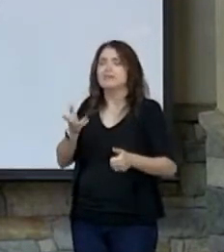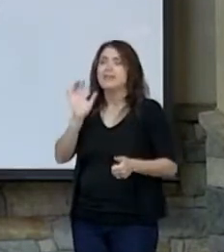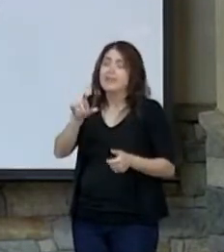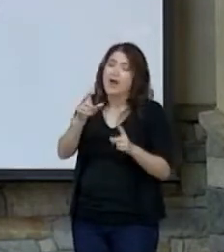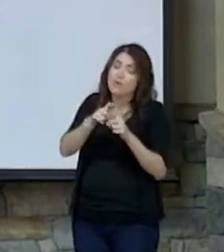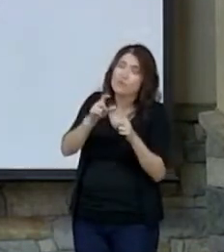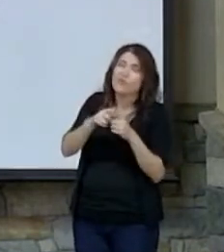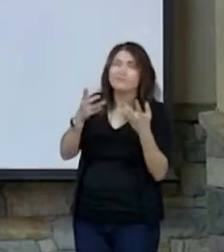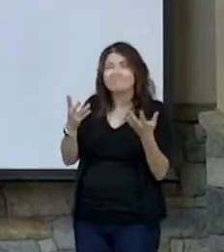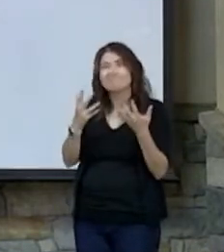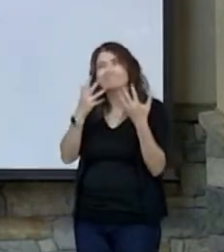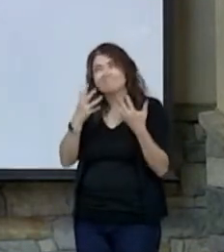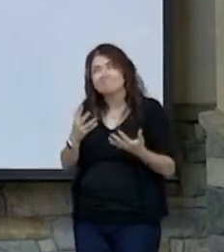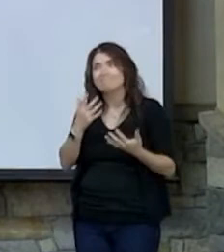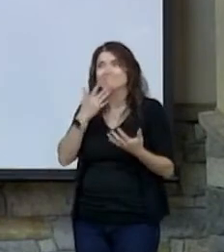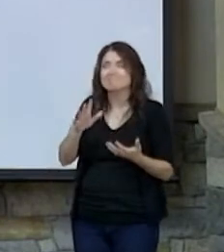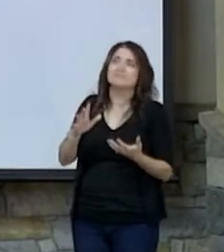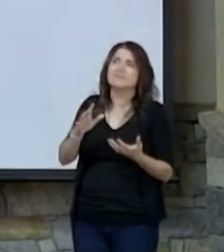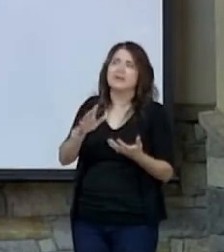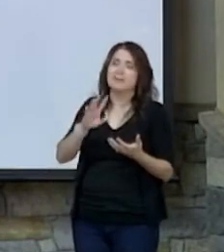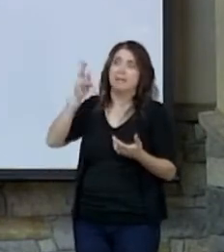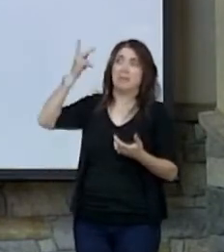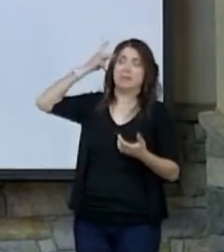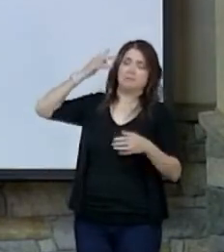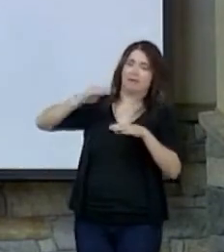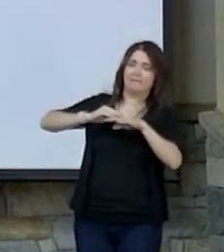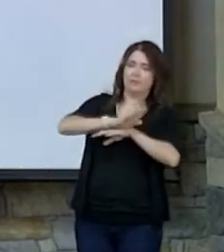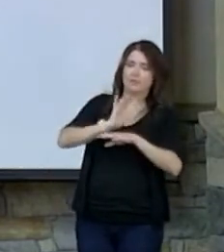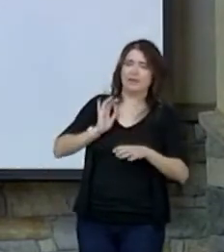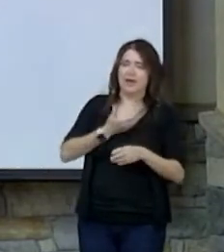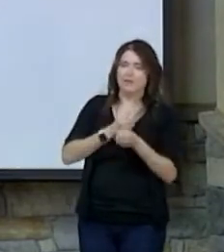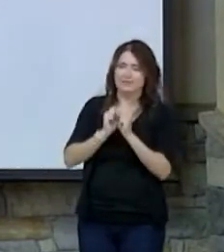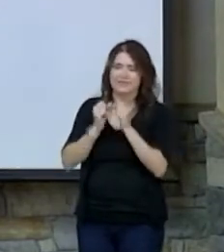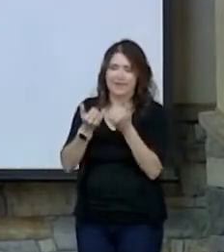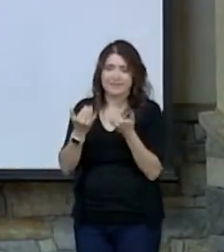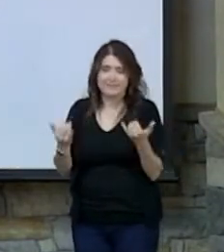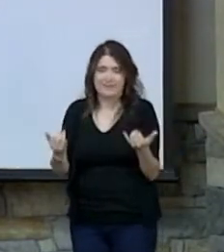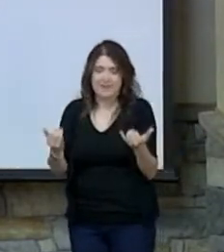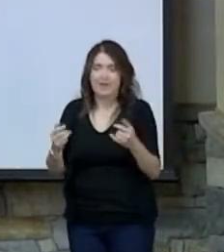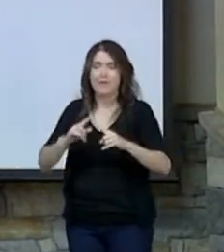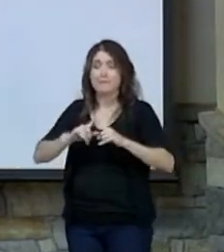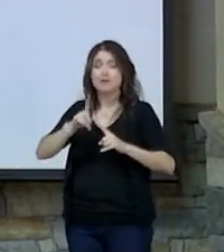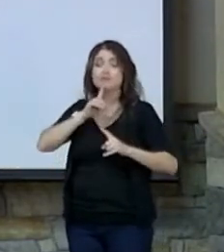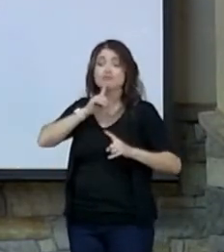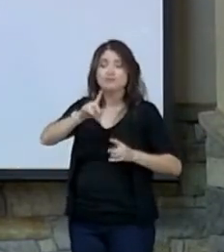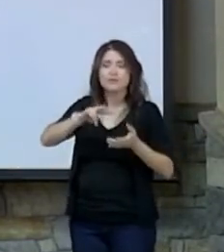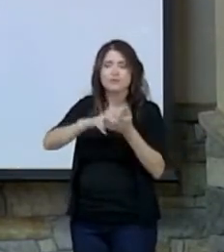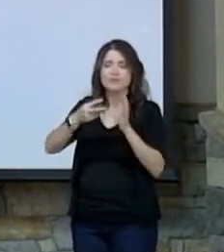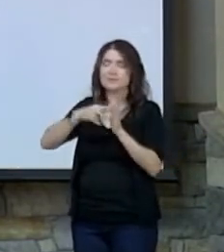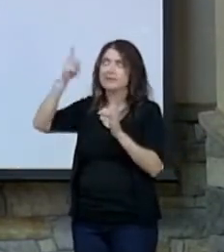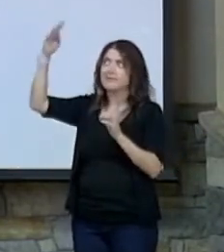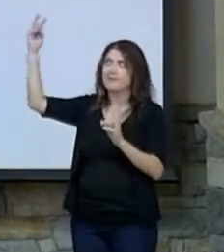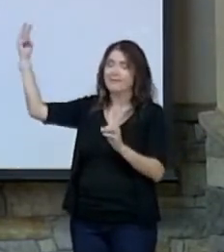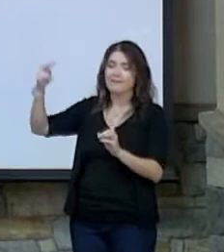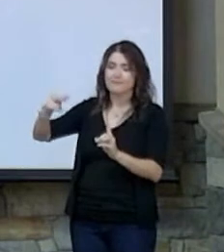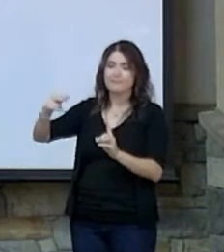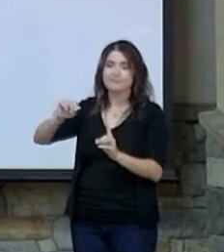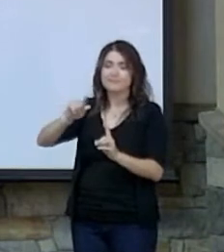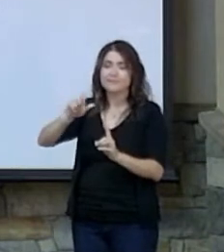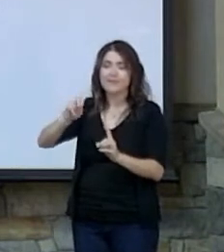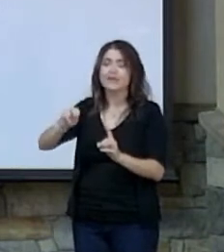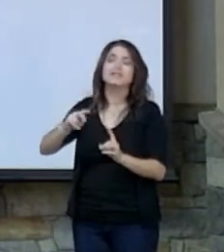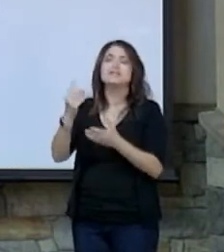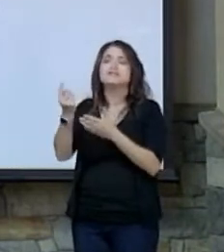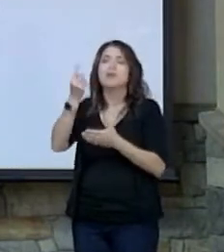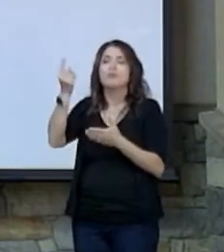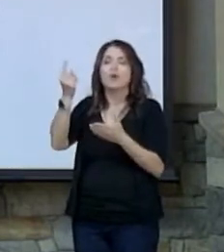unfortunately, has a lot of political influence in our society today, but here's what the word means in God's eyes. It's someone